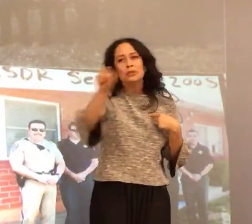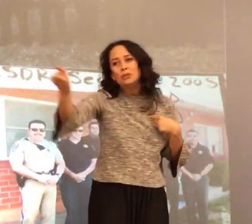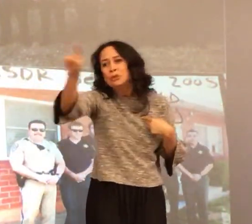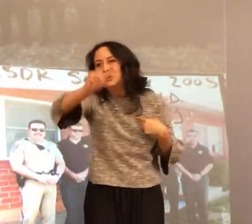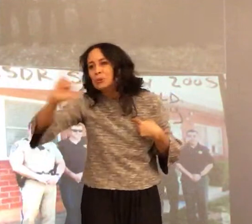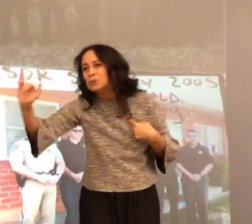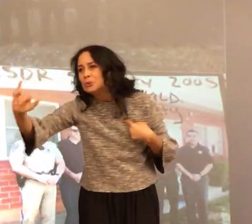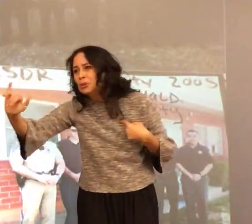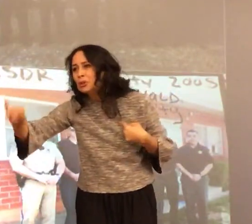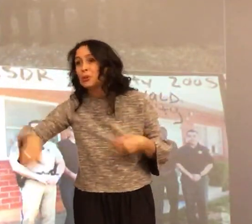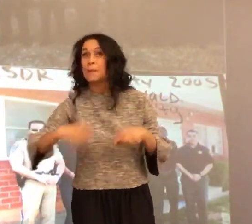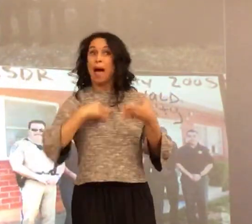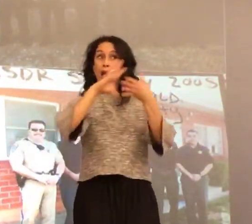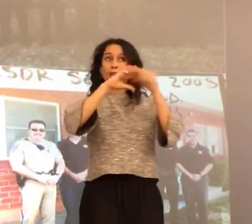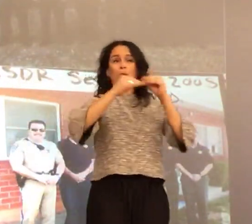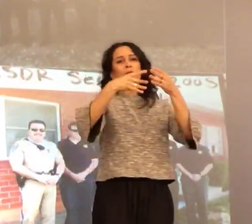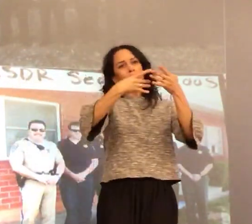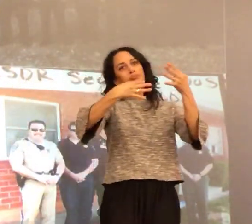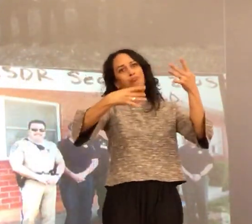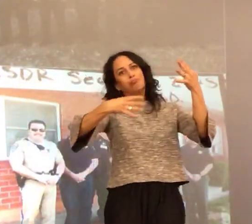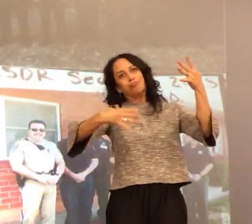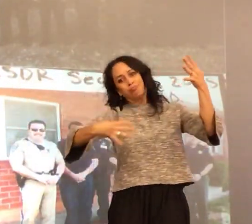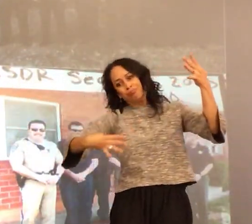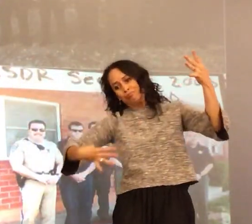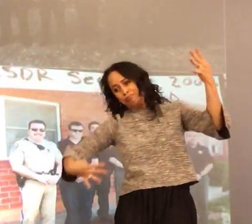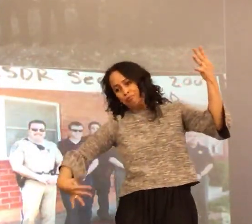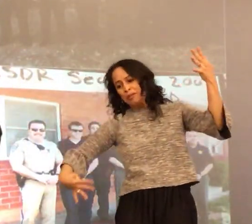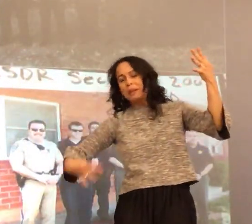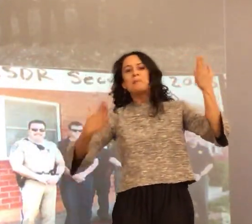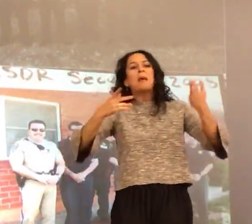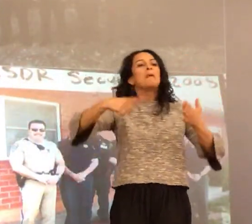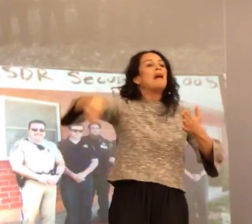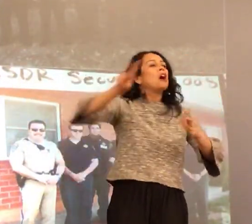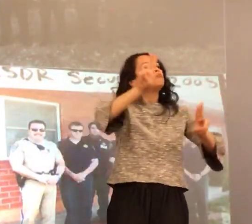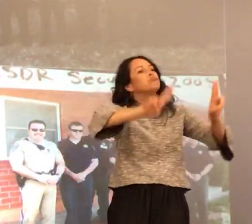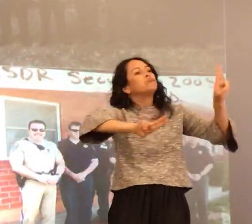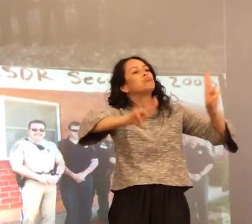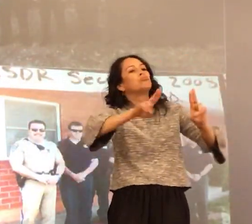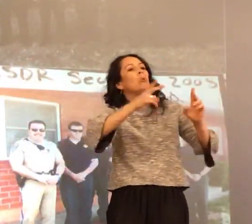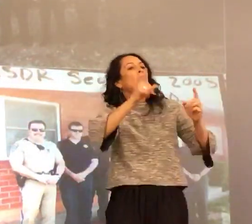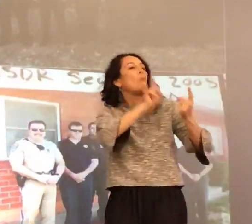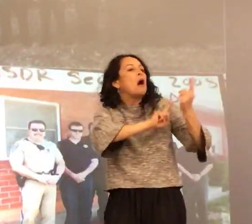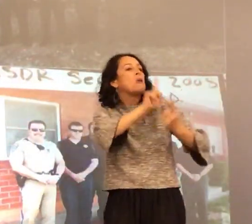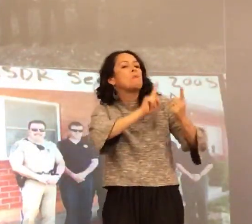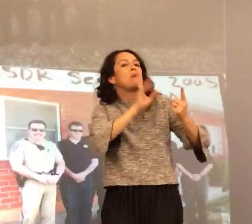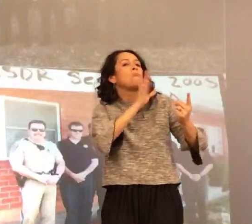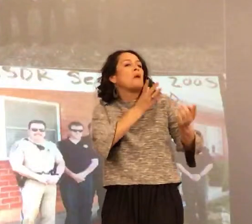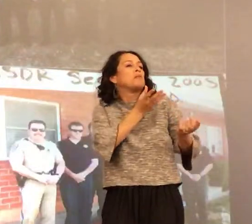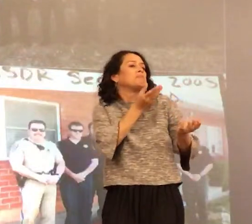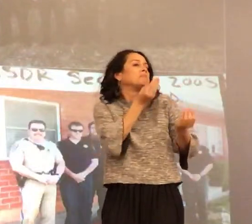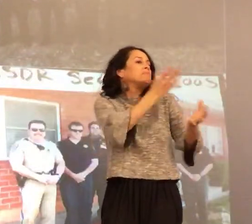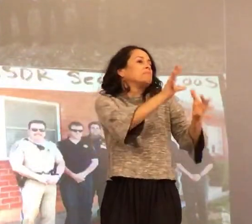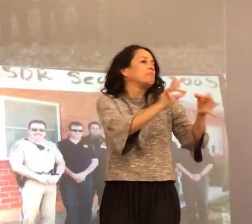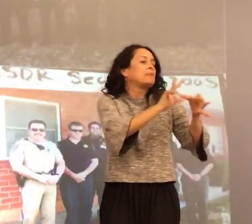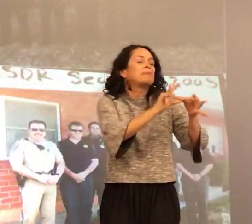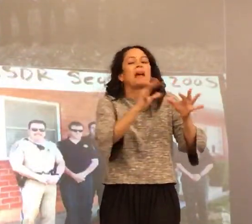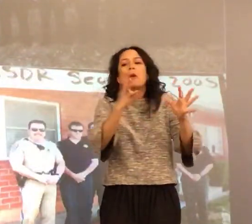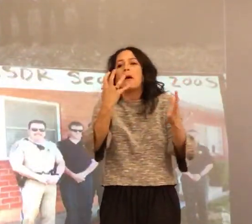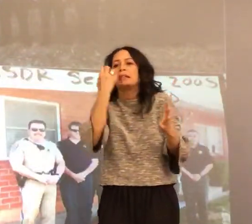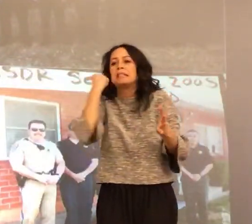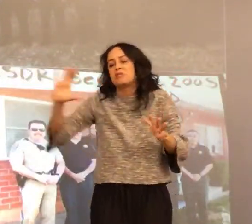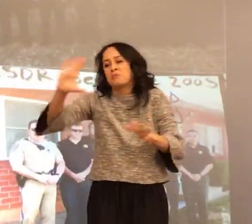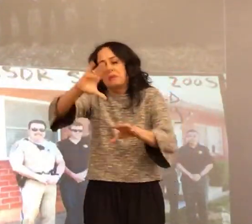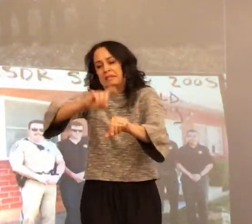stories about Don and maybe when I'm, you know, talking to you guys individually, I'll share some of those with you. I don't want to take up too much time, but